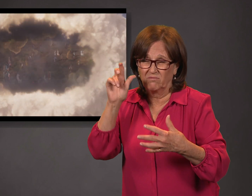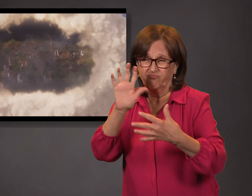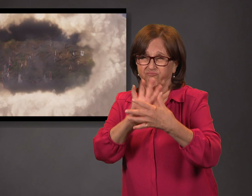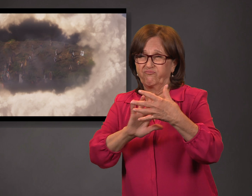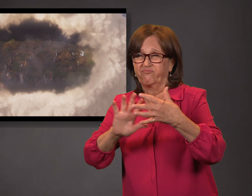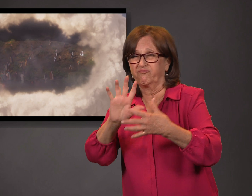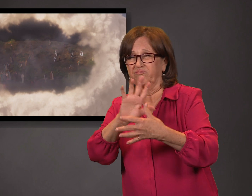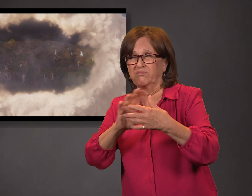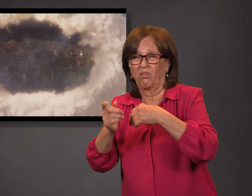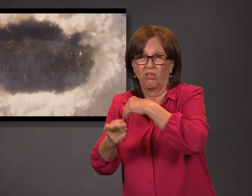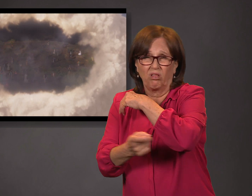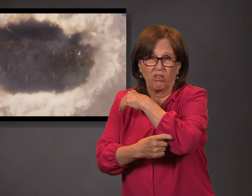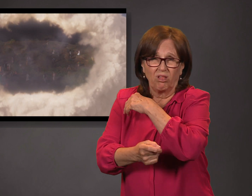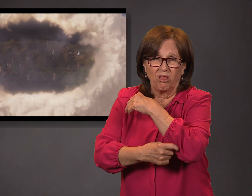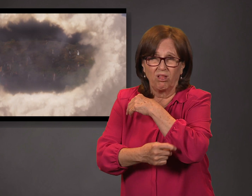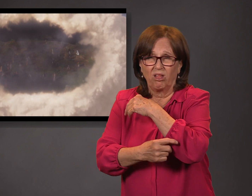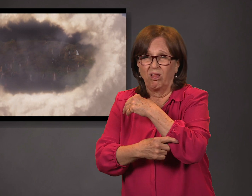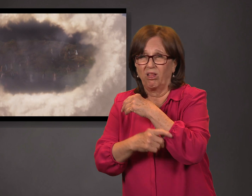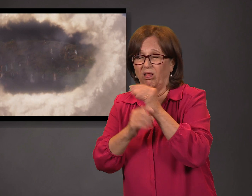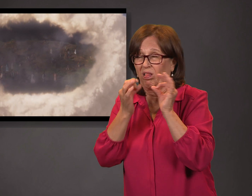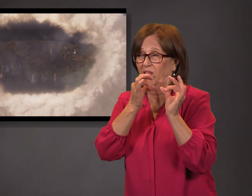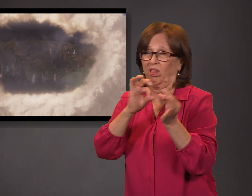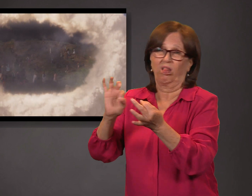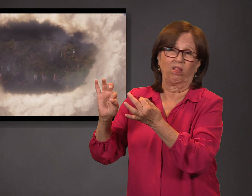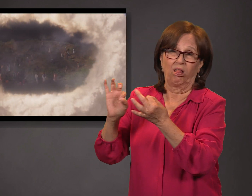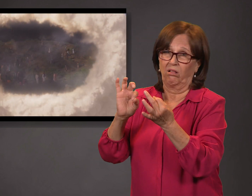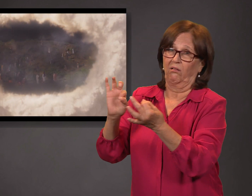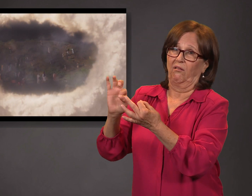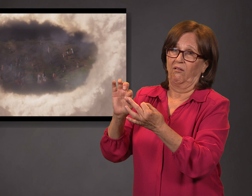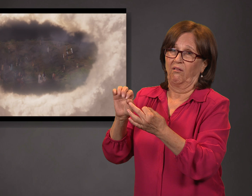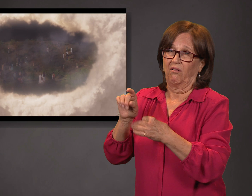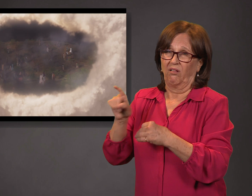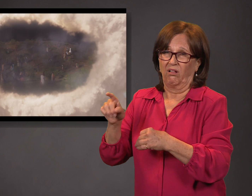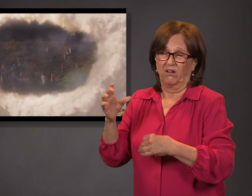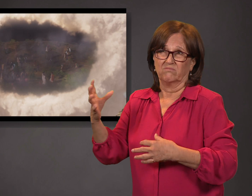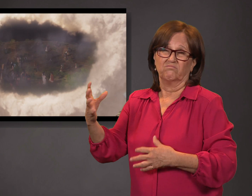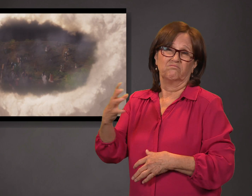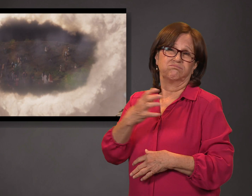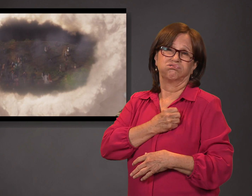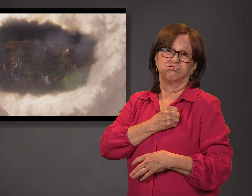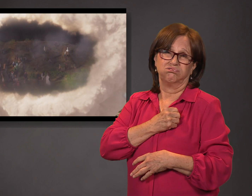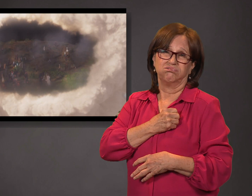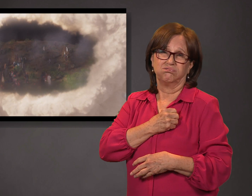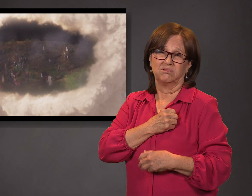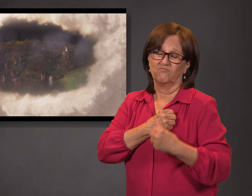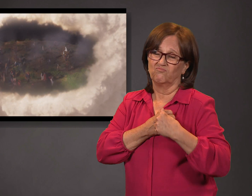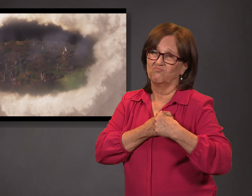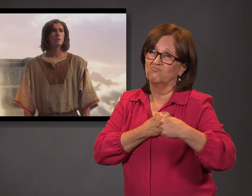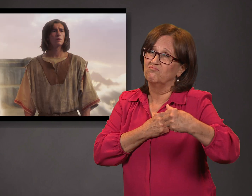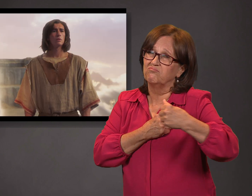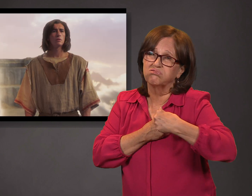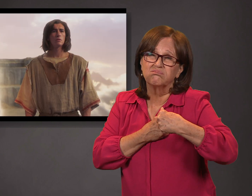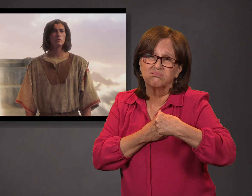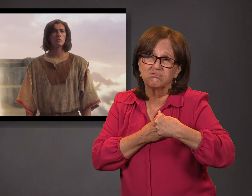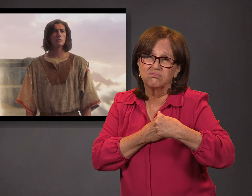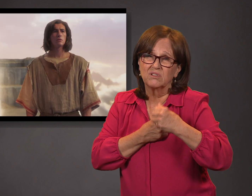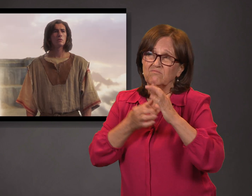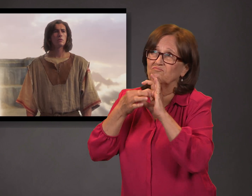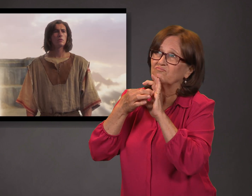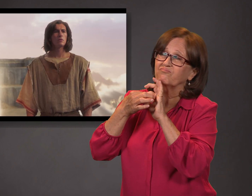And the mists of darkness are the temptations of the devil. Which blindeth the eyes, and hardeneth the hearts of the children of